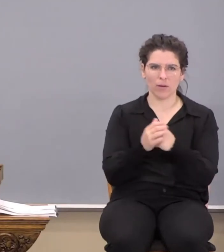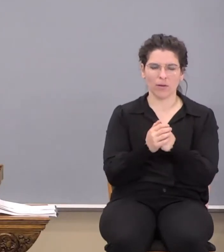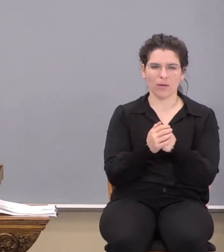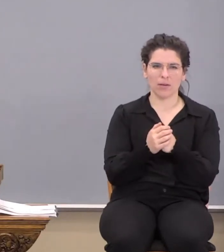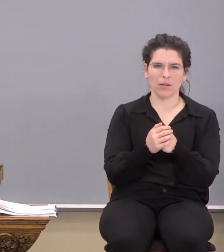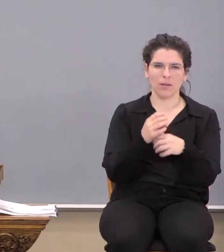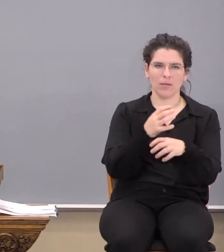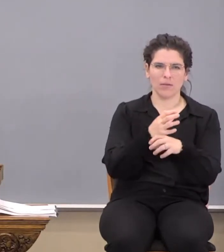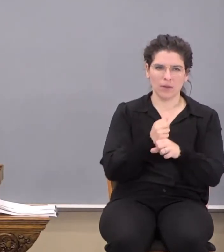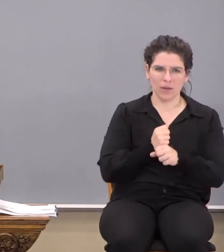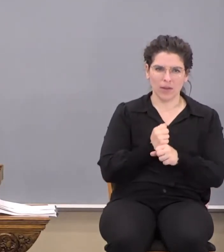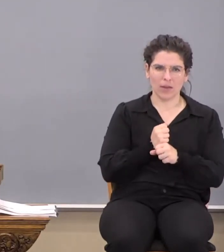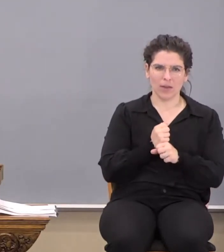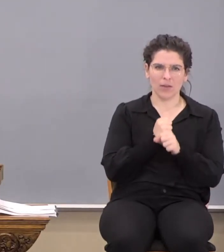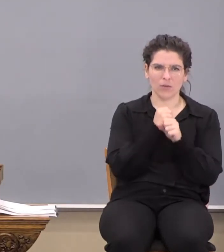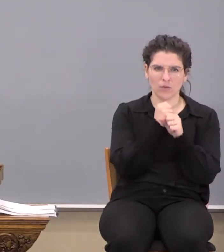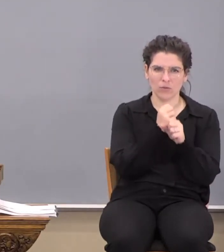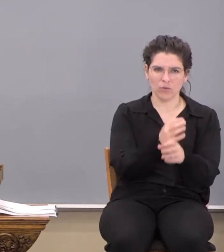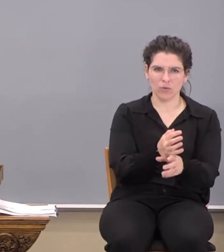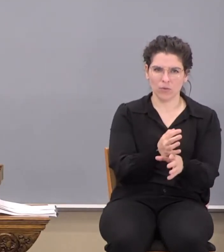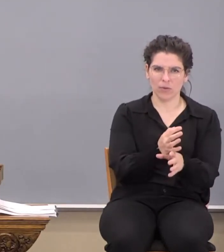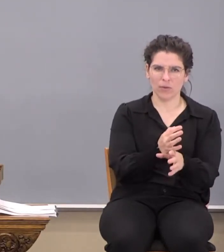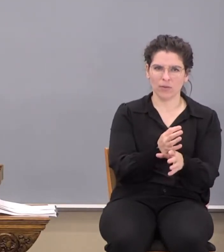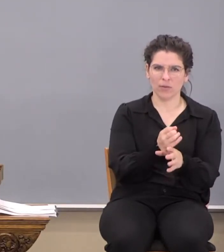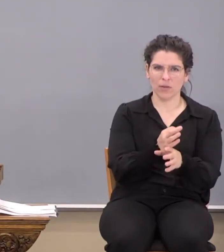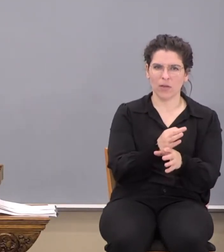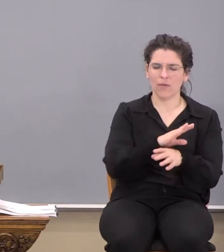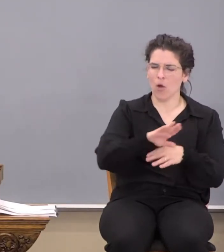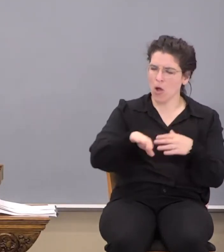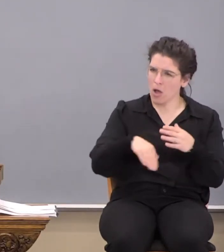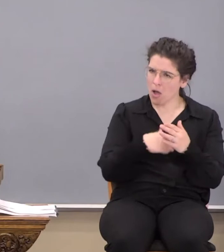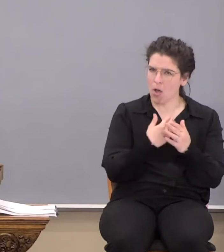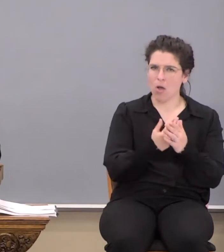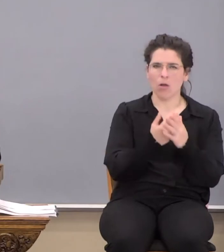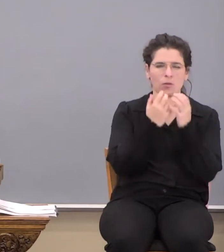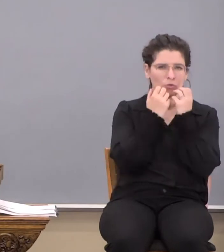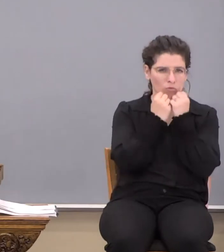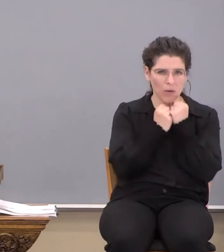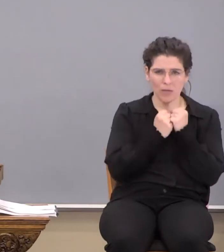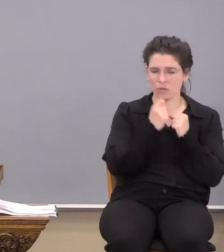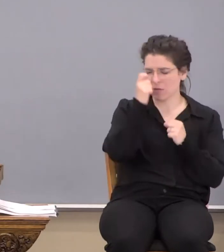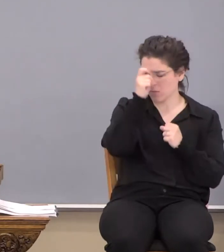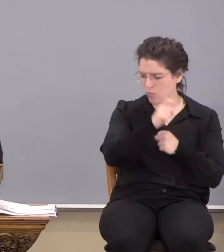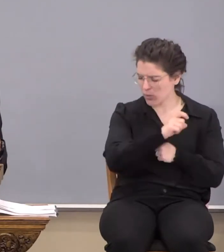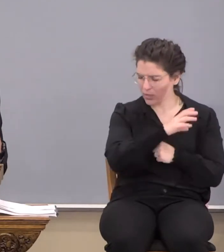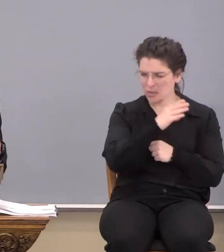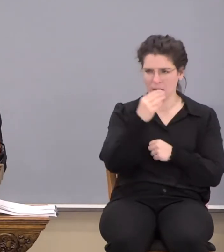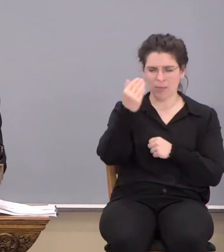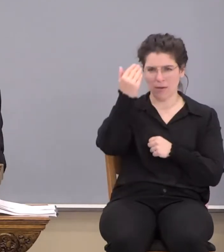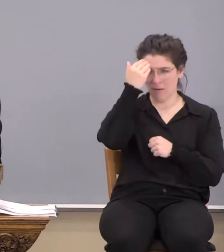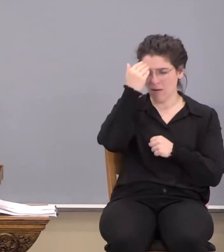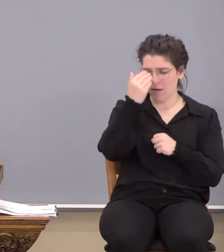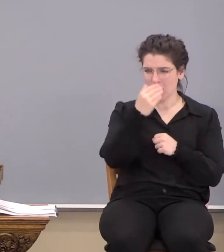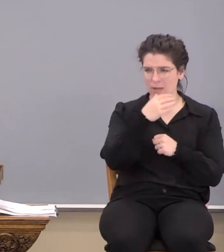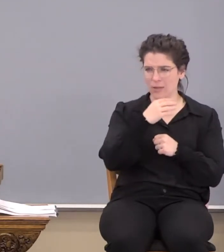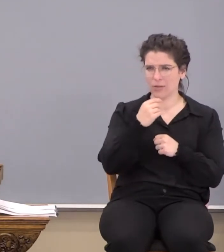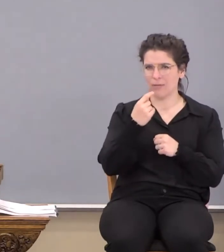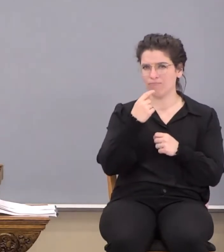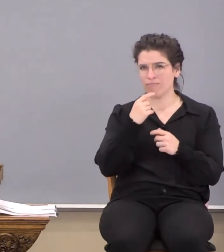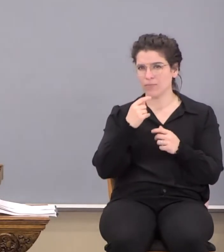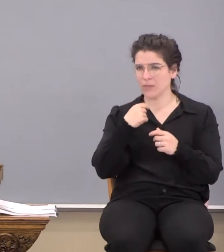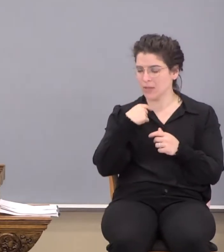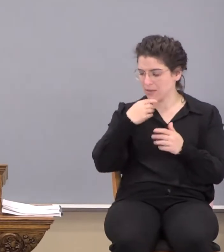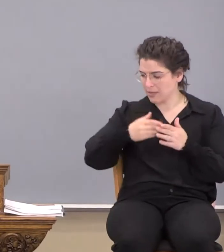They've taken the source of all the treasures of wisdom and knowledge and set it